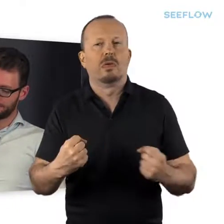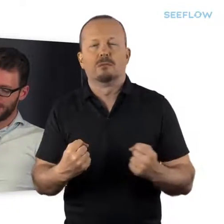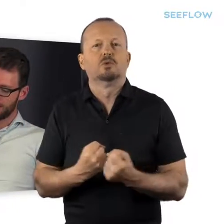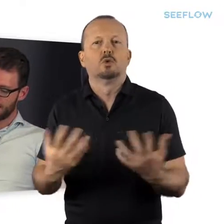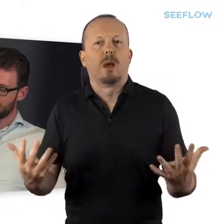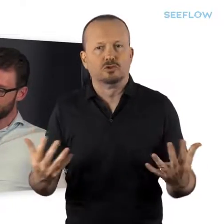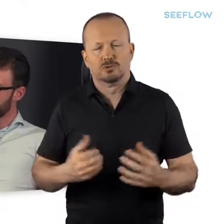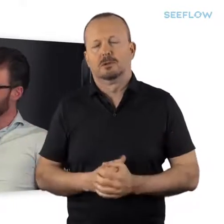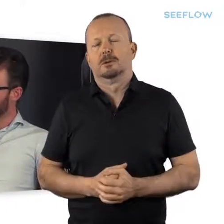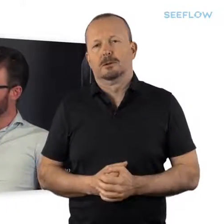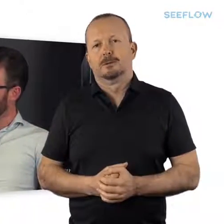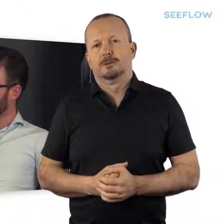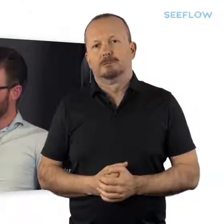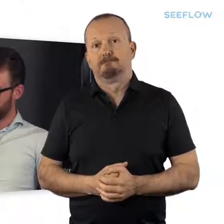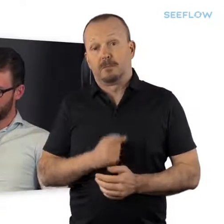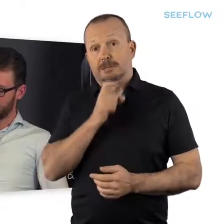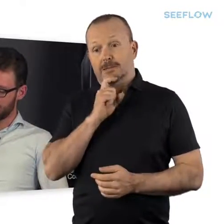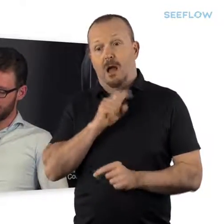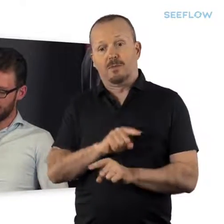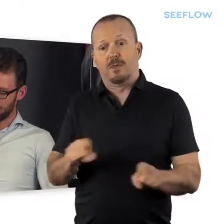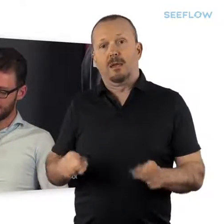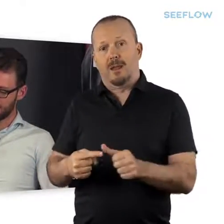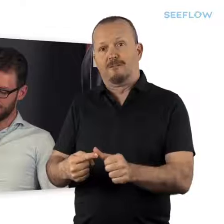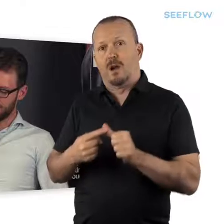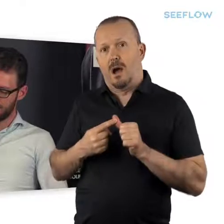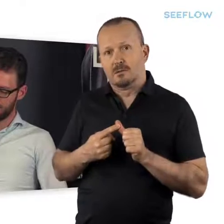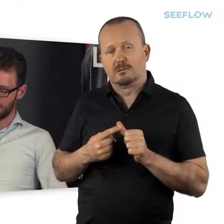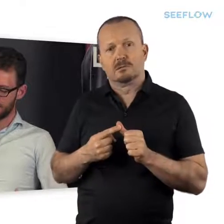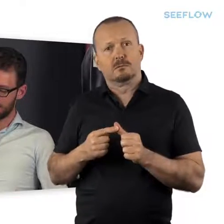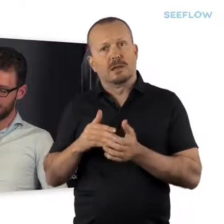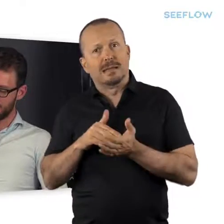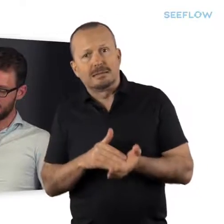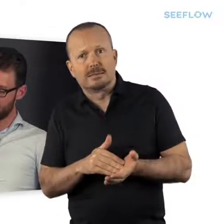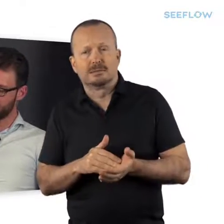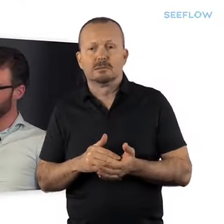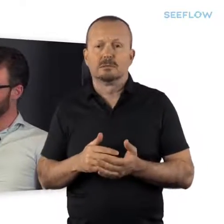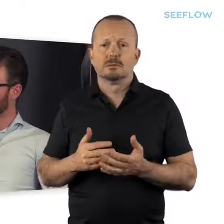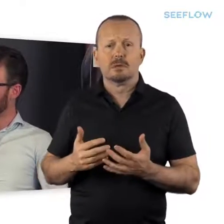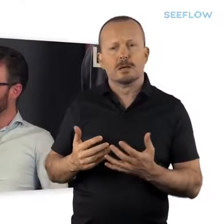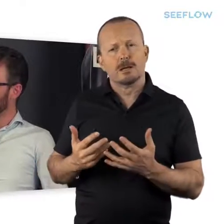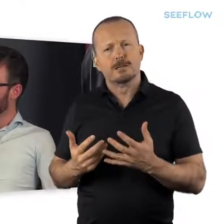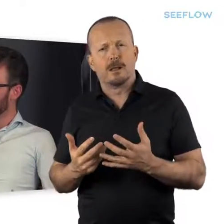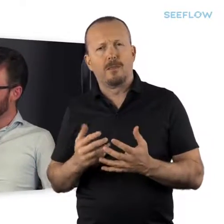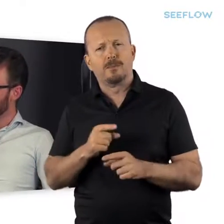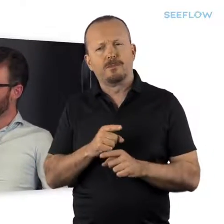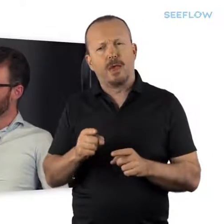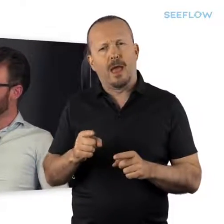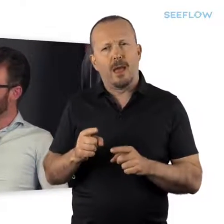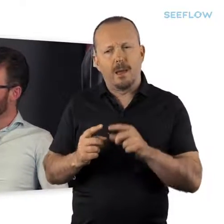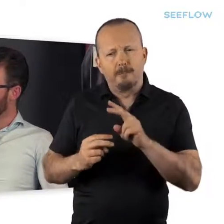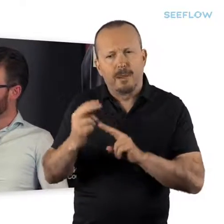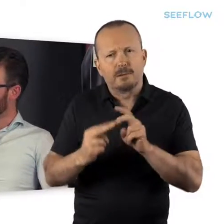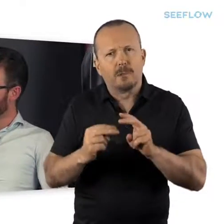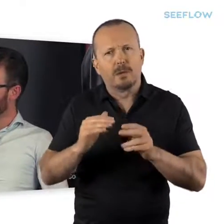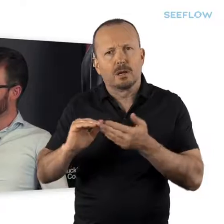staff are there to really support and advise and assist you. And I guess it's making that point that it benefits